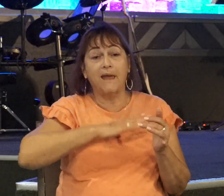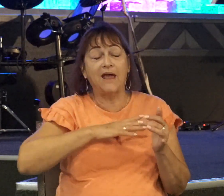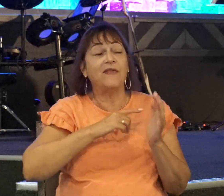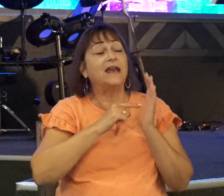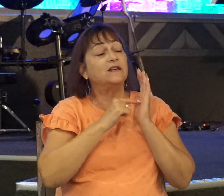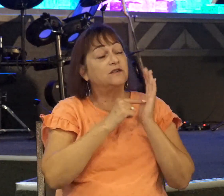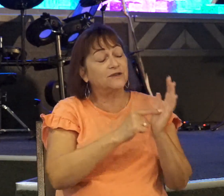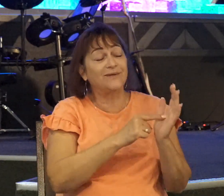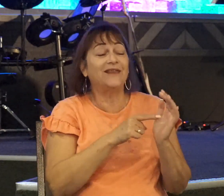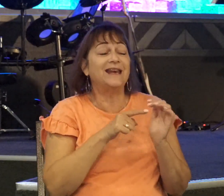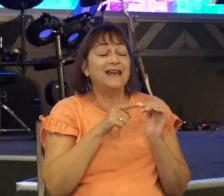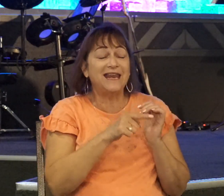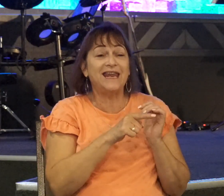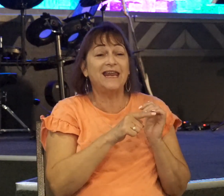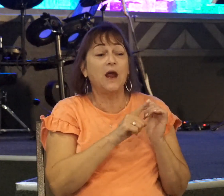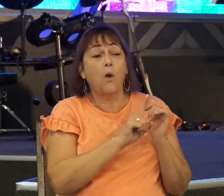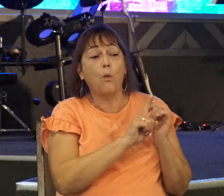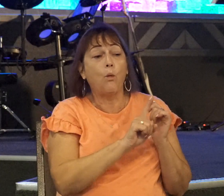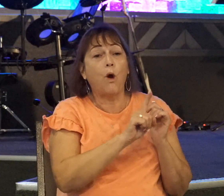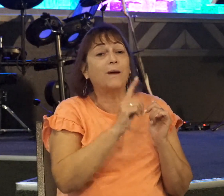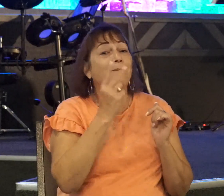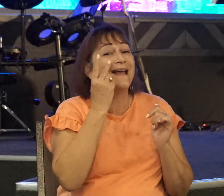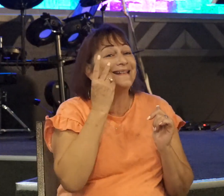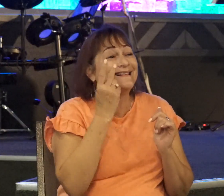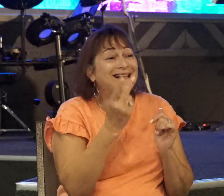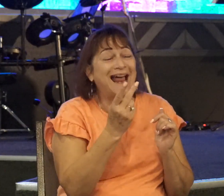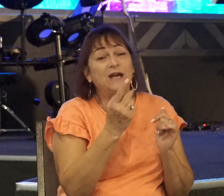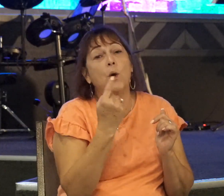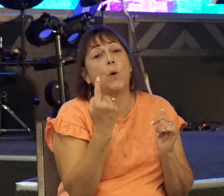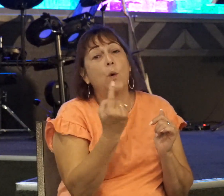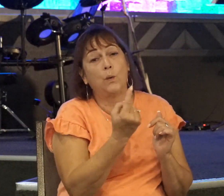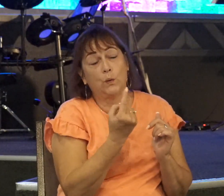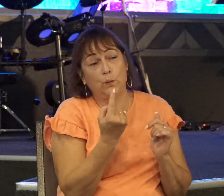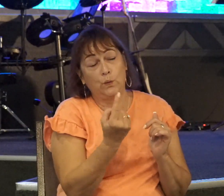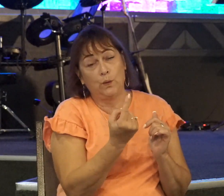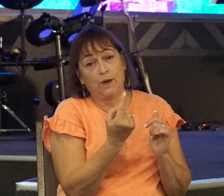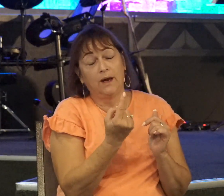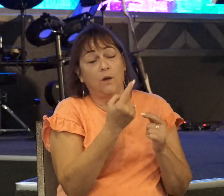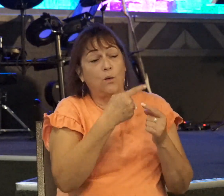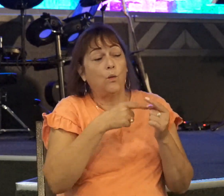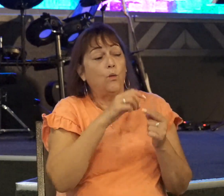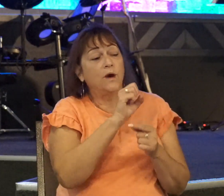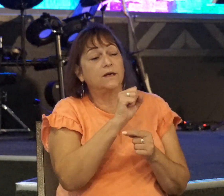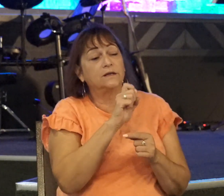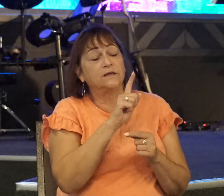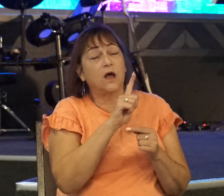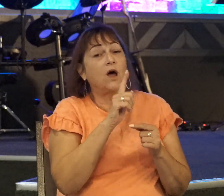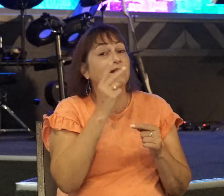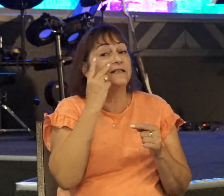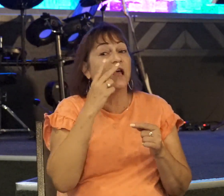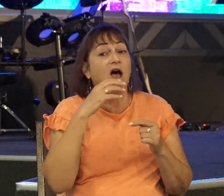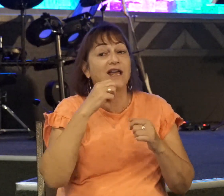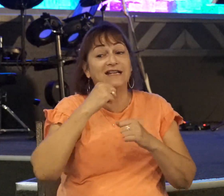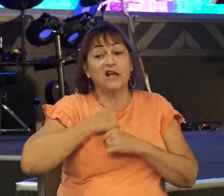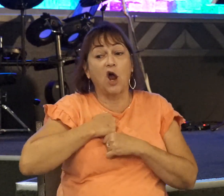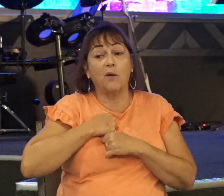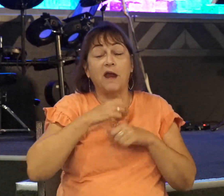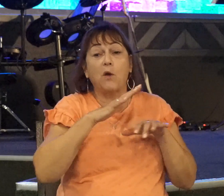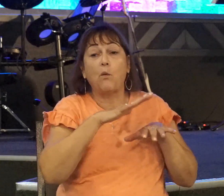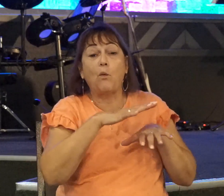he walked by sight. But when Saul saw his army running away and hiding in the rocks